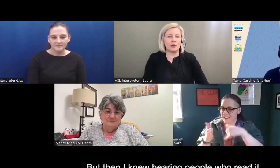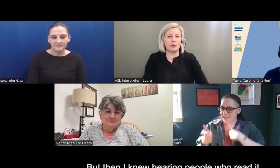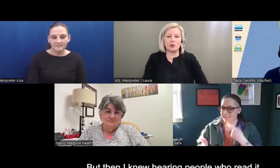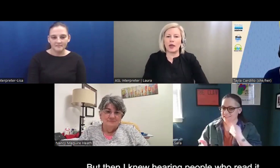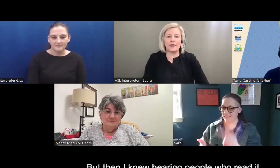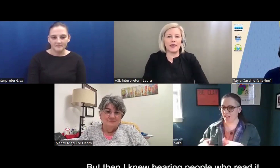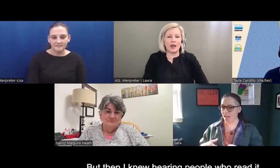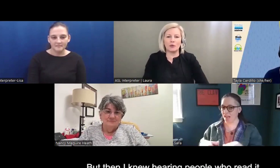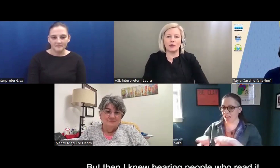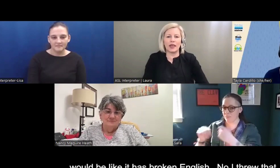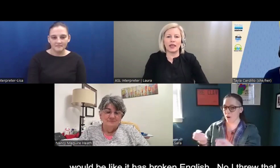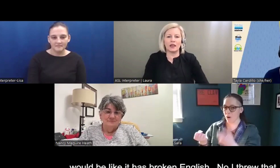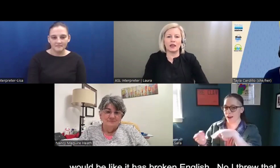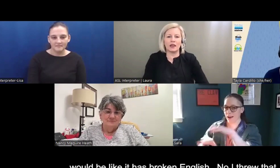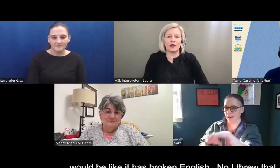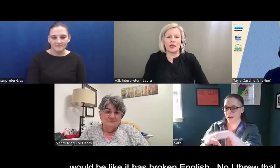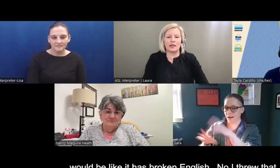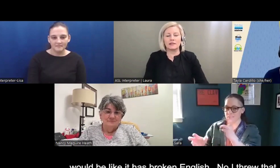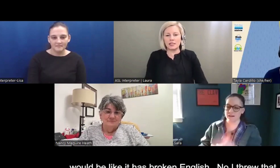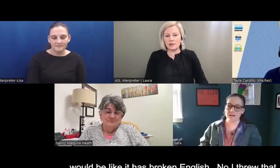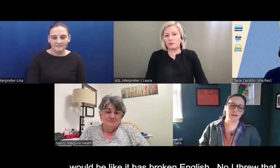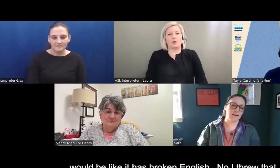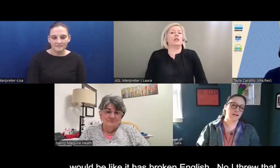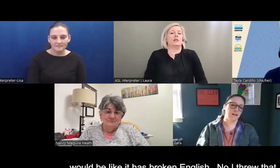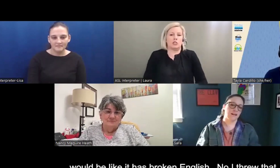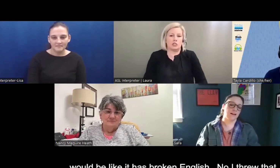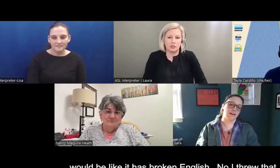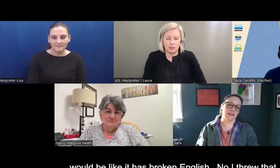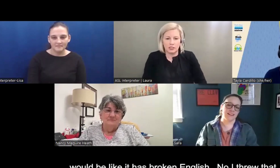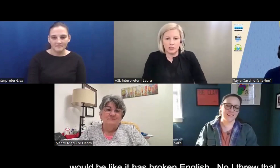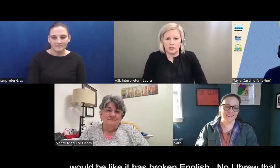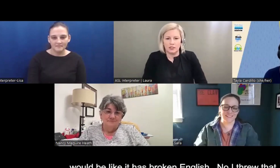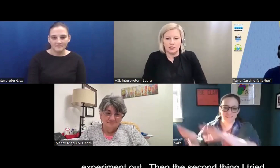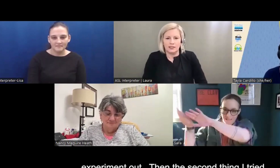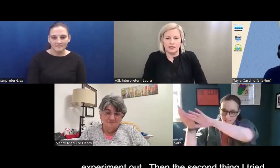knew hearing people who read that would be like, okay, see, broken English.